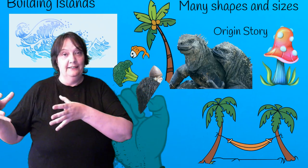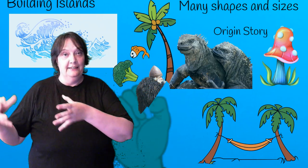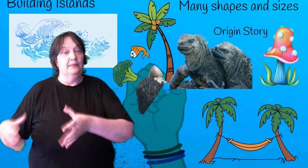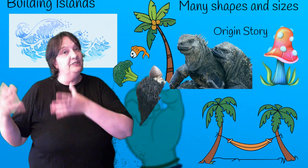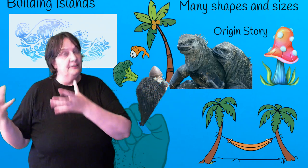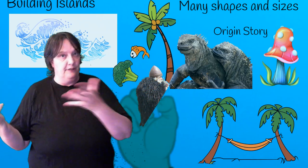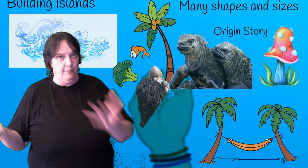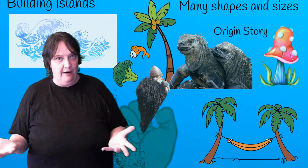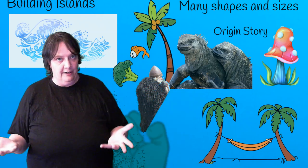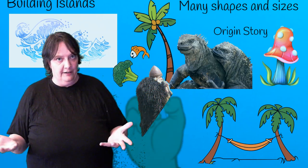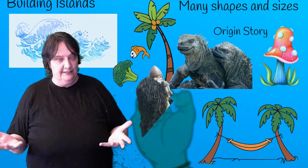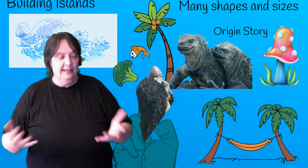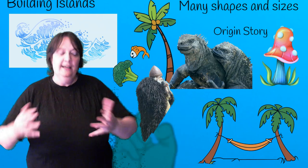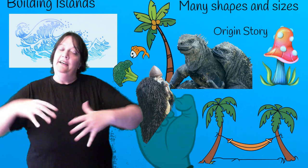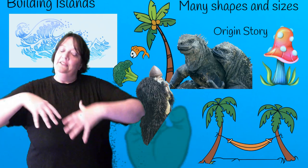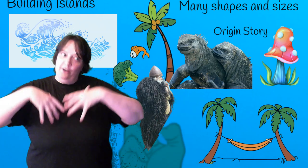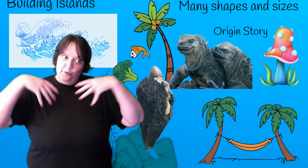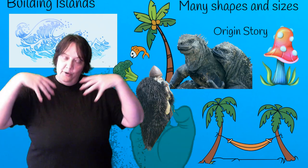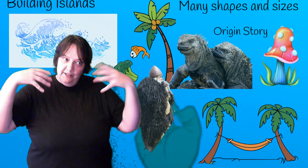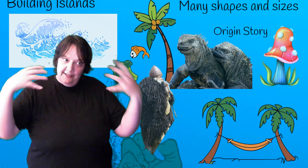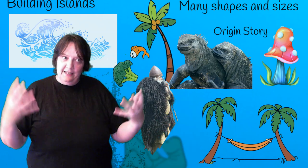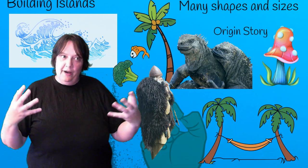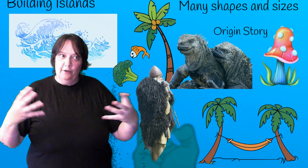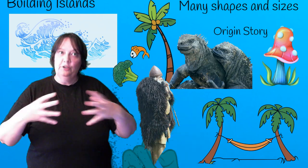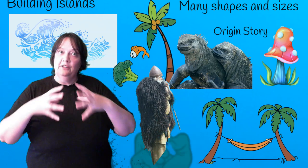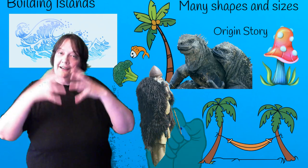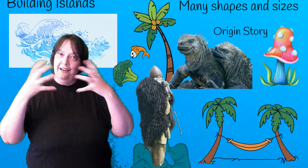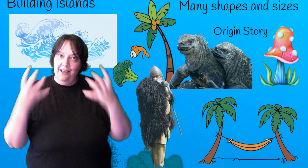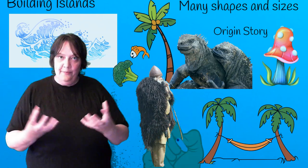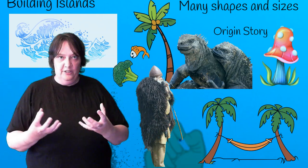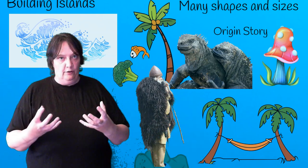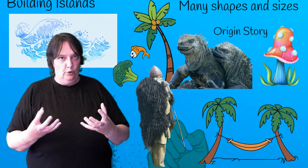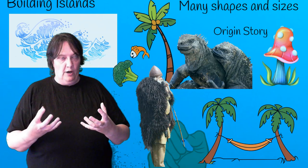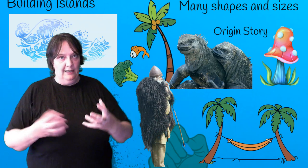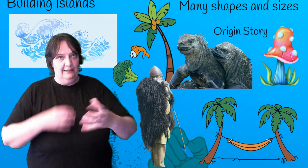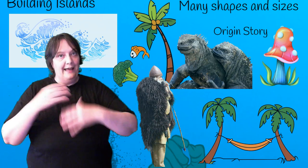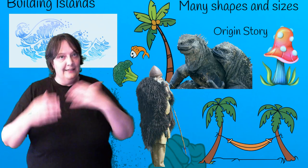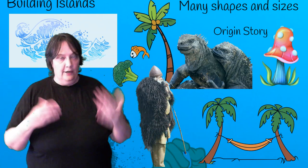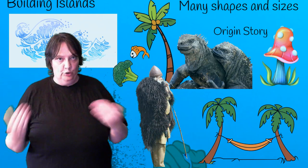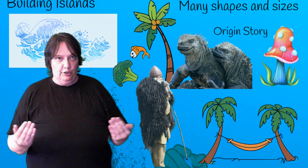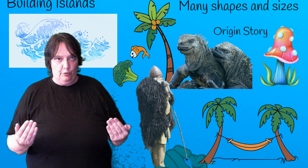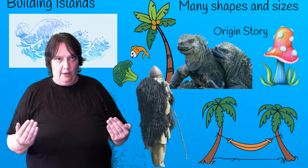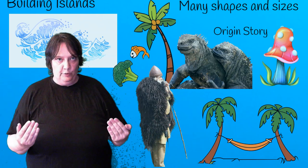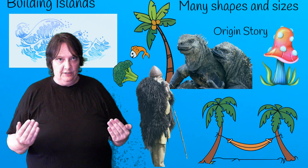in the pacific paradise. So think about the climate of your island and the ocean around it